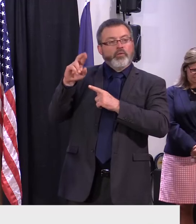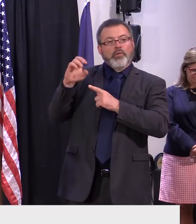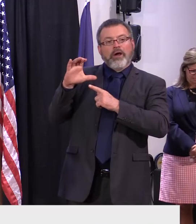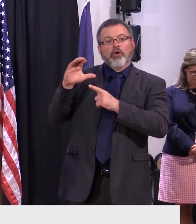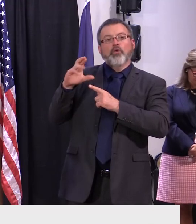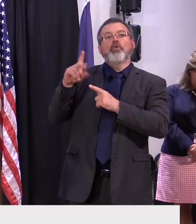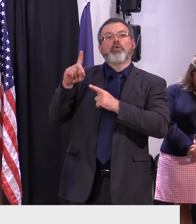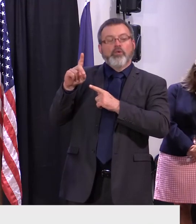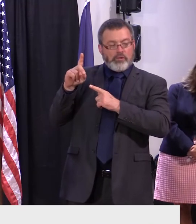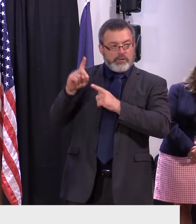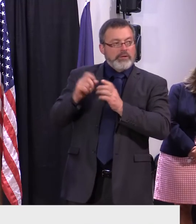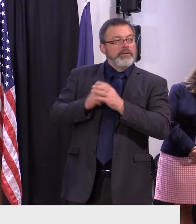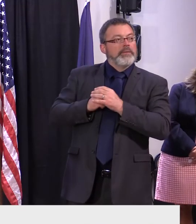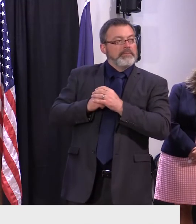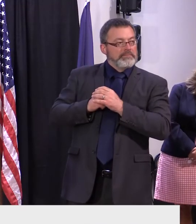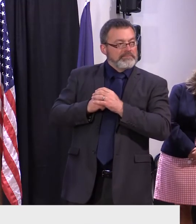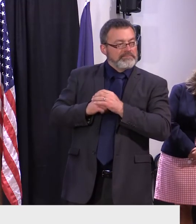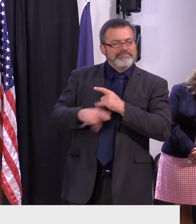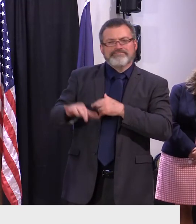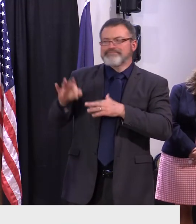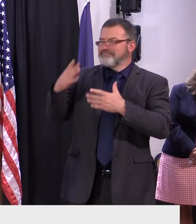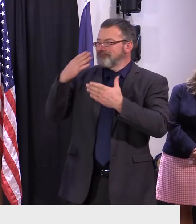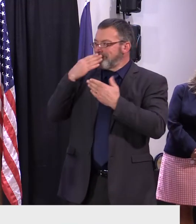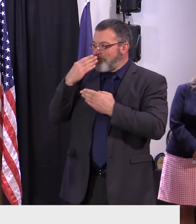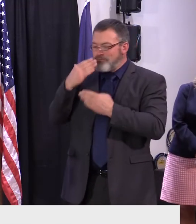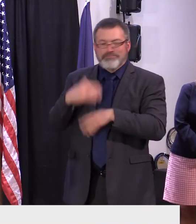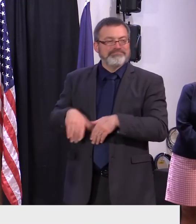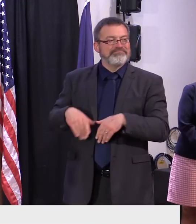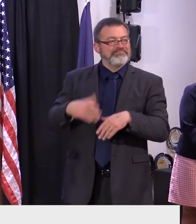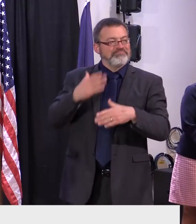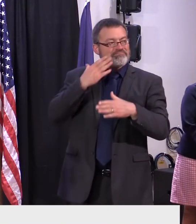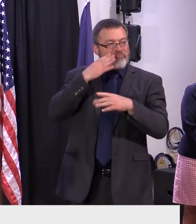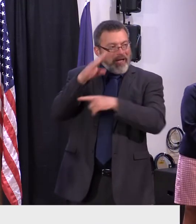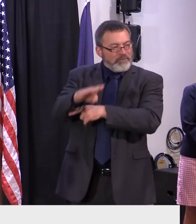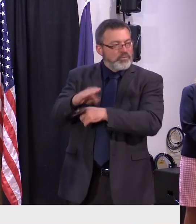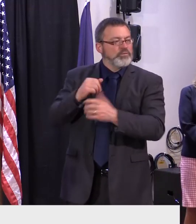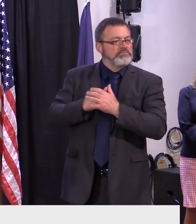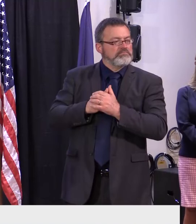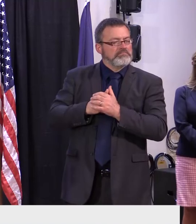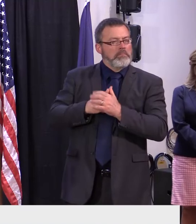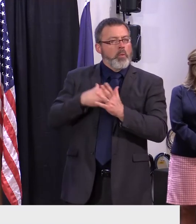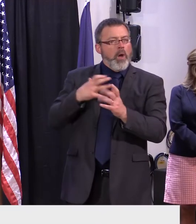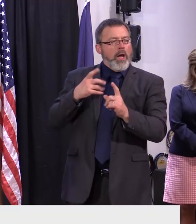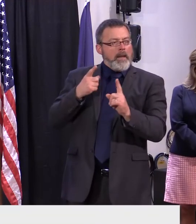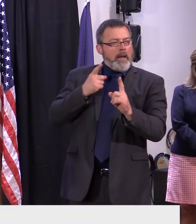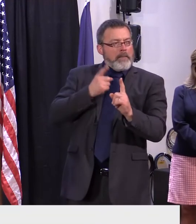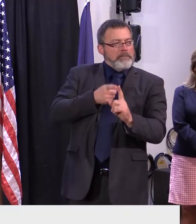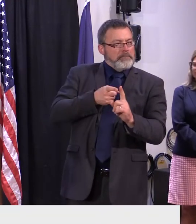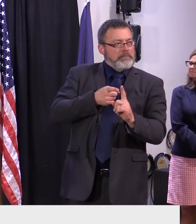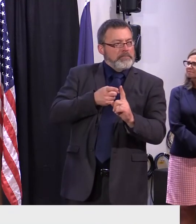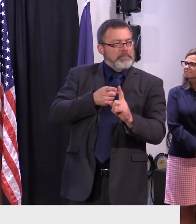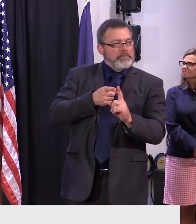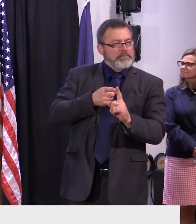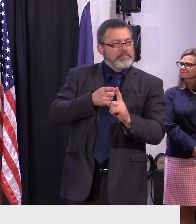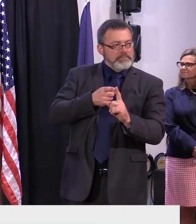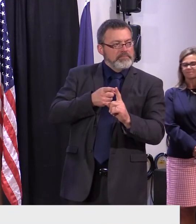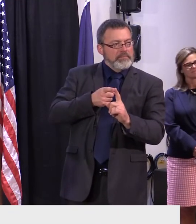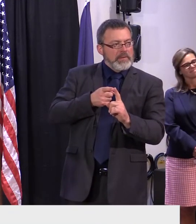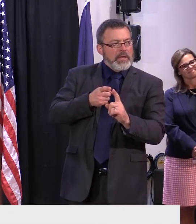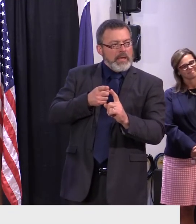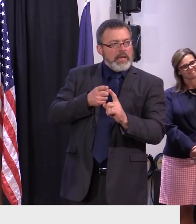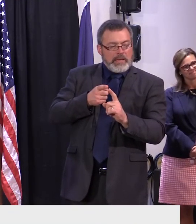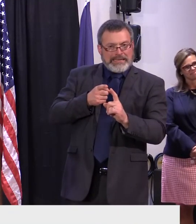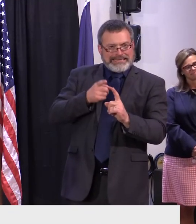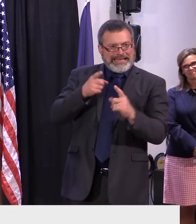yes uh thanks good afternoon uh governor circling back to where you finished with guy in terms of the electrical